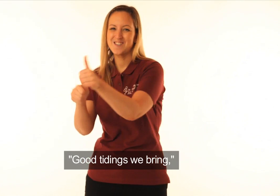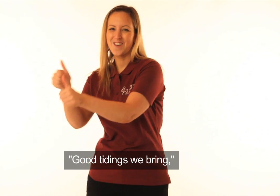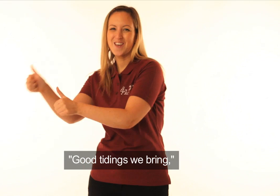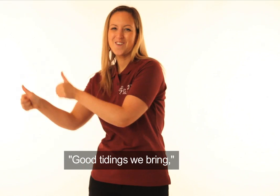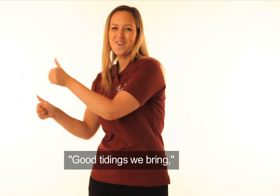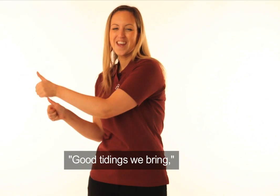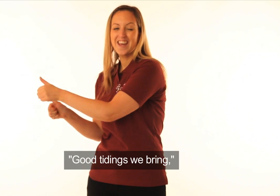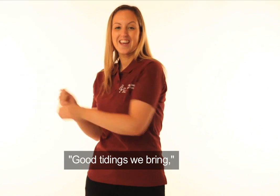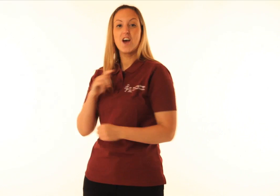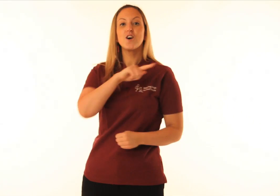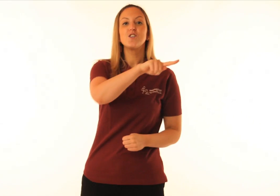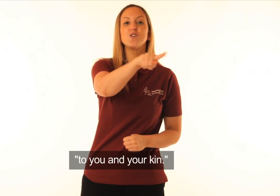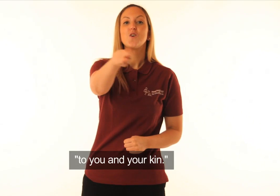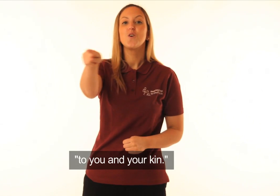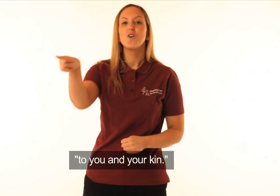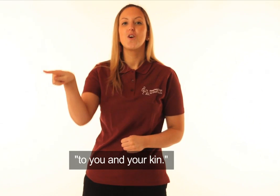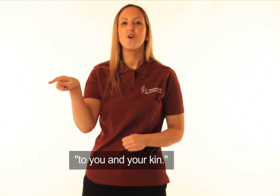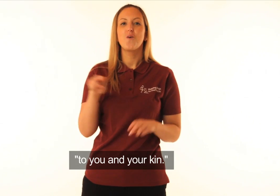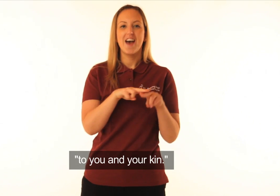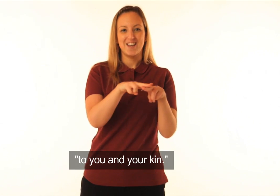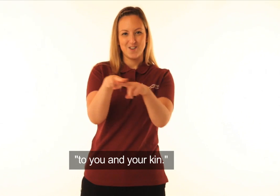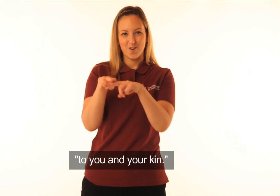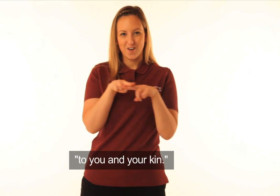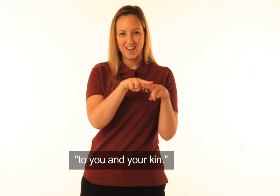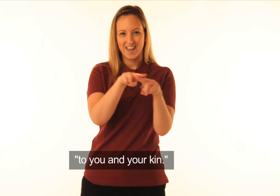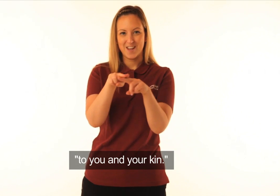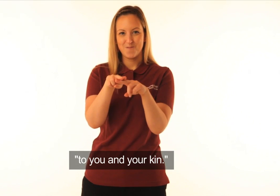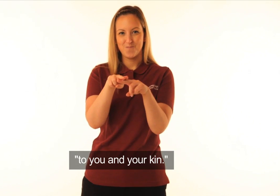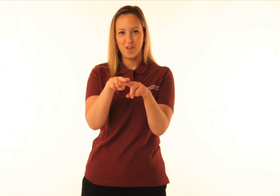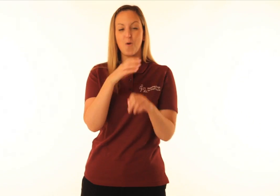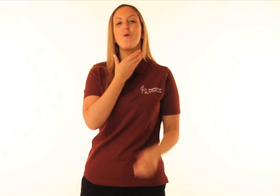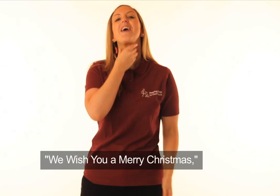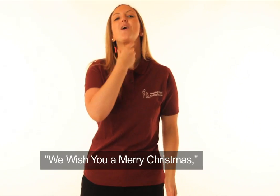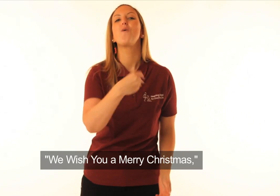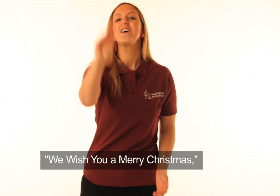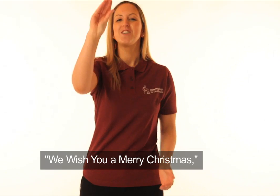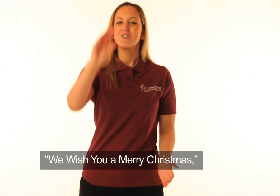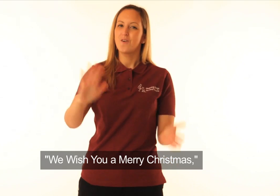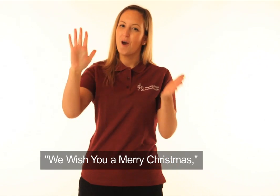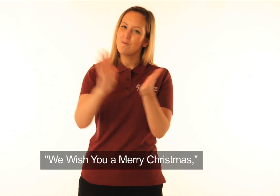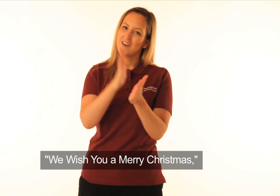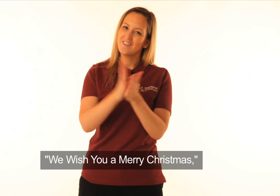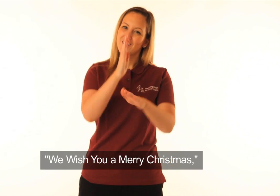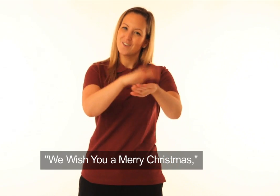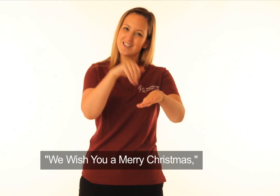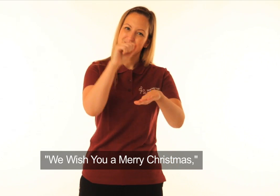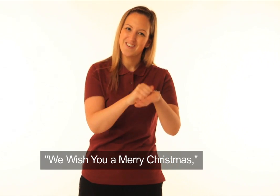we bring to you and your kids. We wish you a merry Christmas